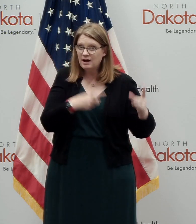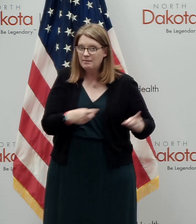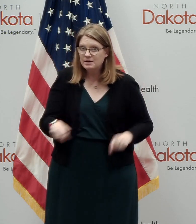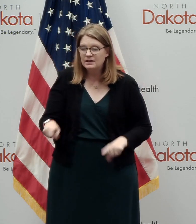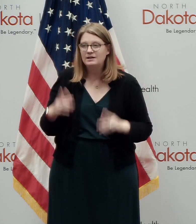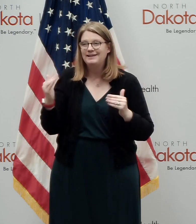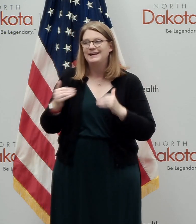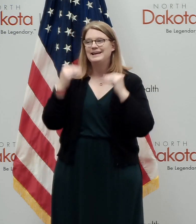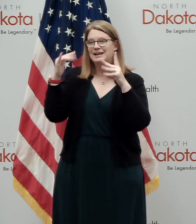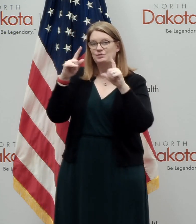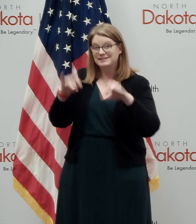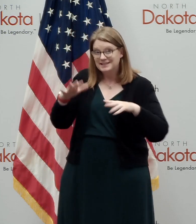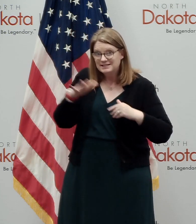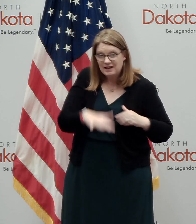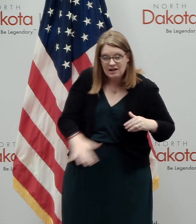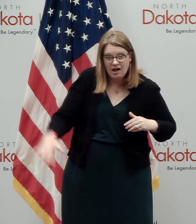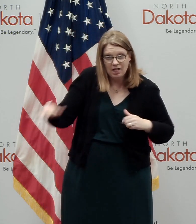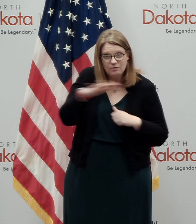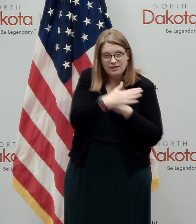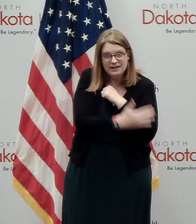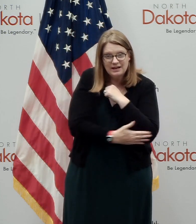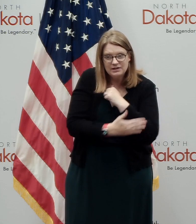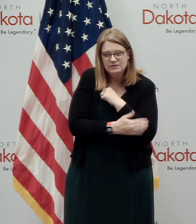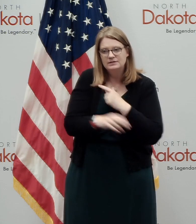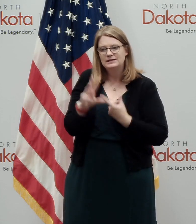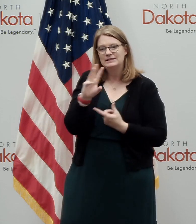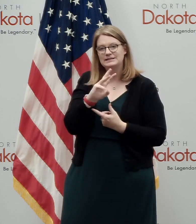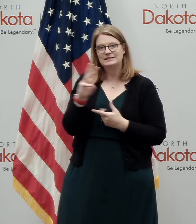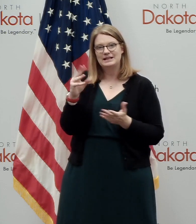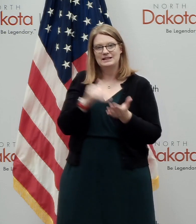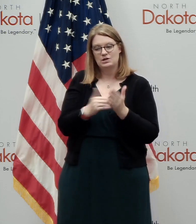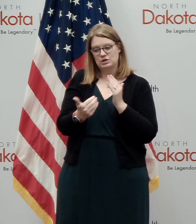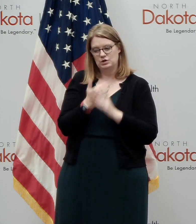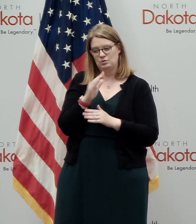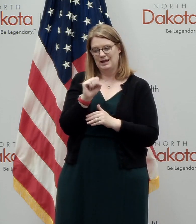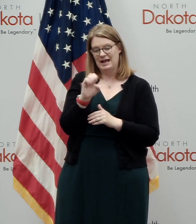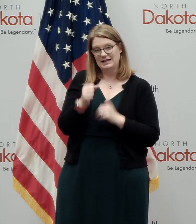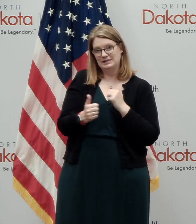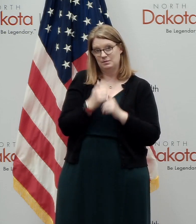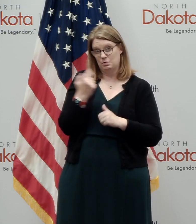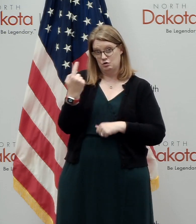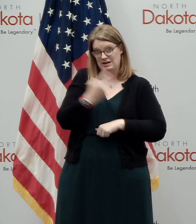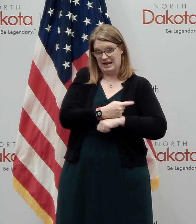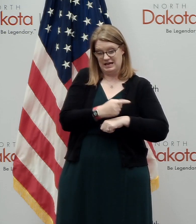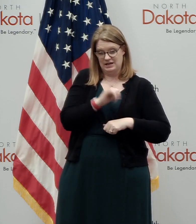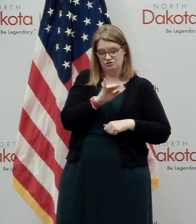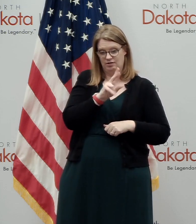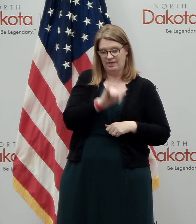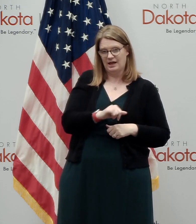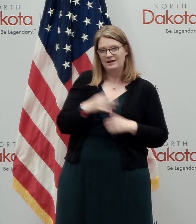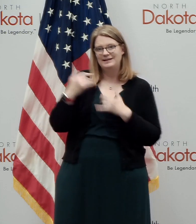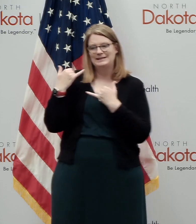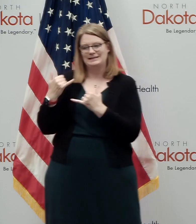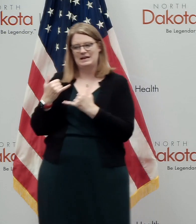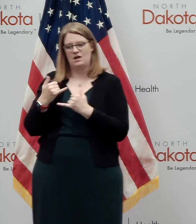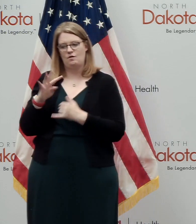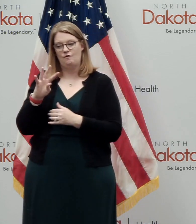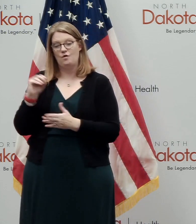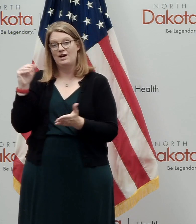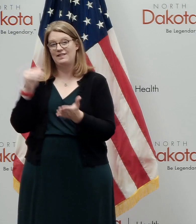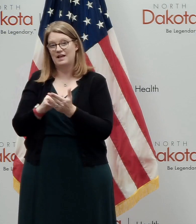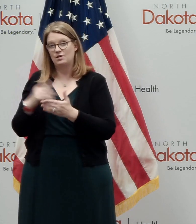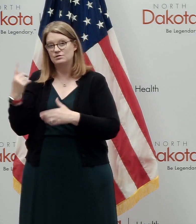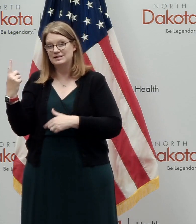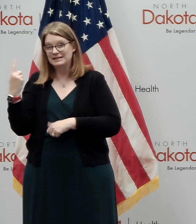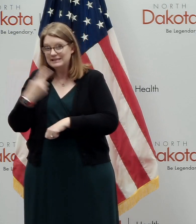across the nation, we've gone from 66,000 new cases per day in late July, down to about 40,000 per day in mid